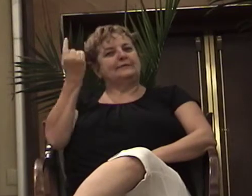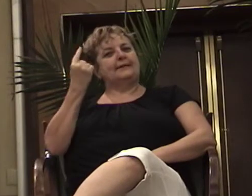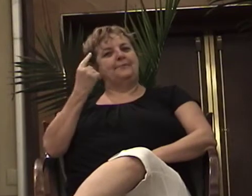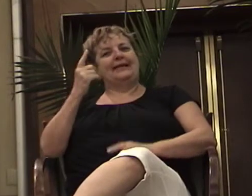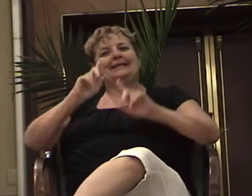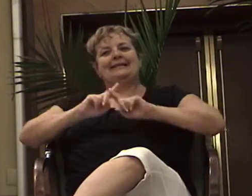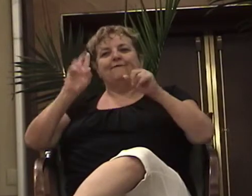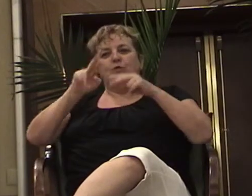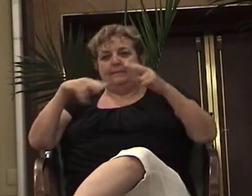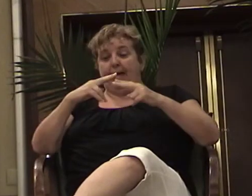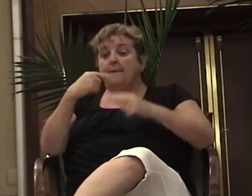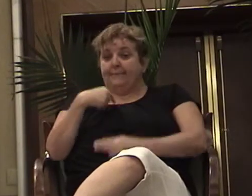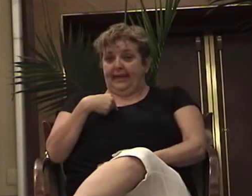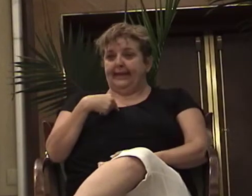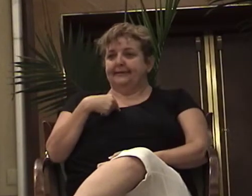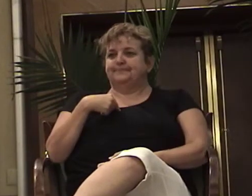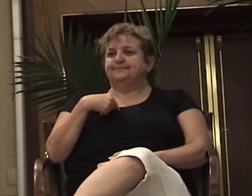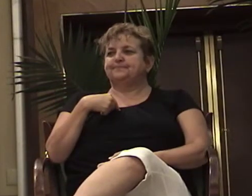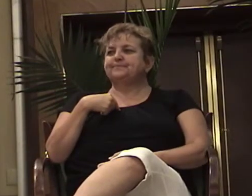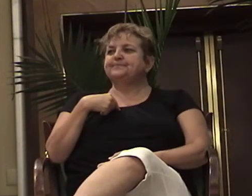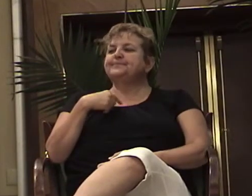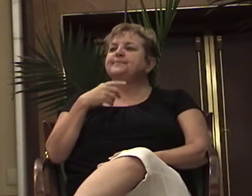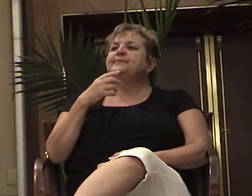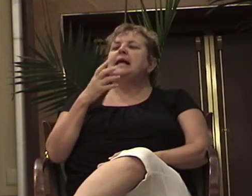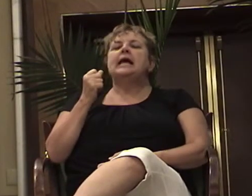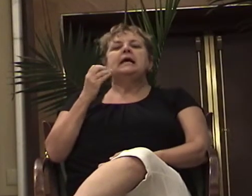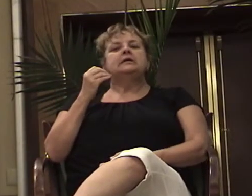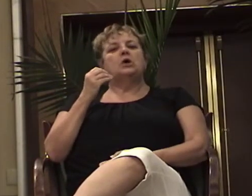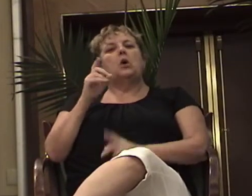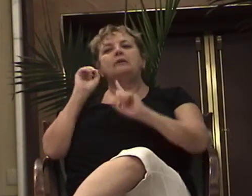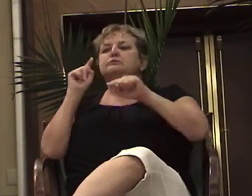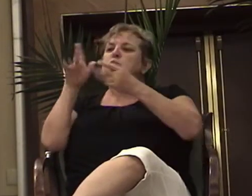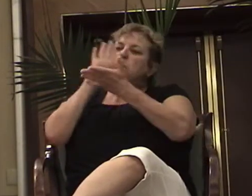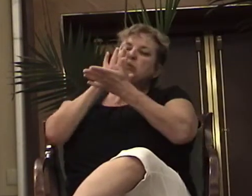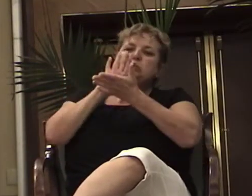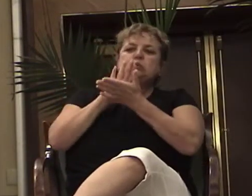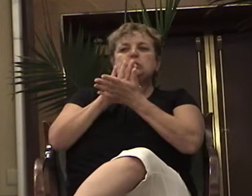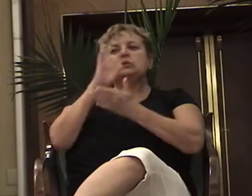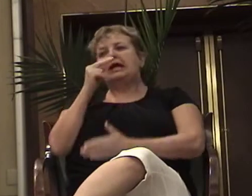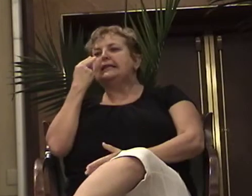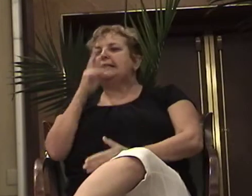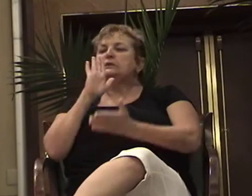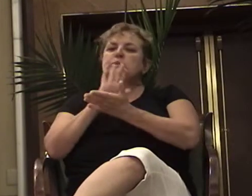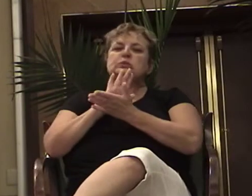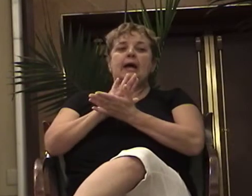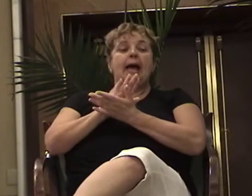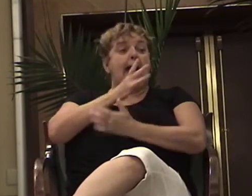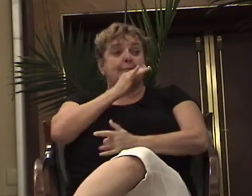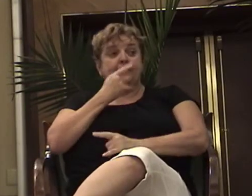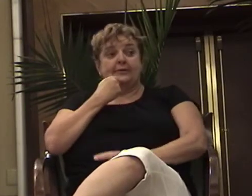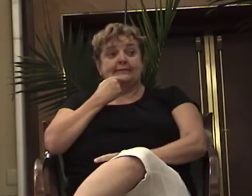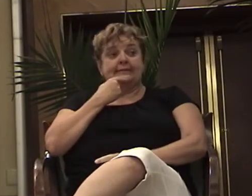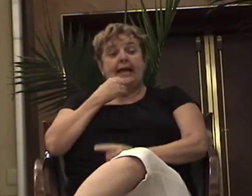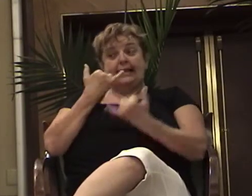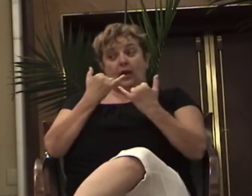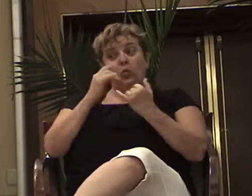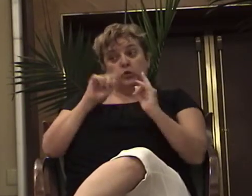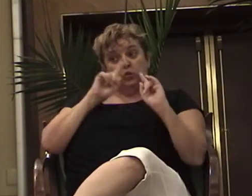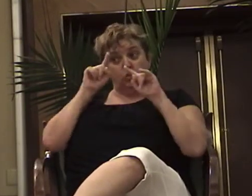me. So I'm at this little Catholic school and my mother told me, you know, when we started Catholic school, she said, when they line up to go get that little white